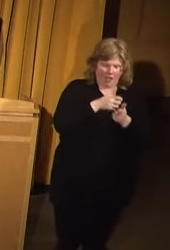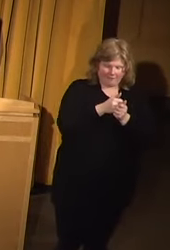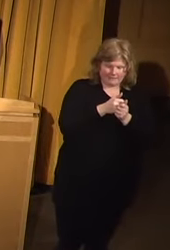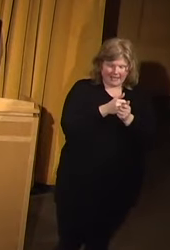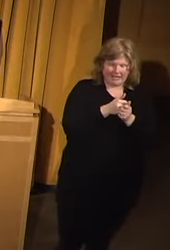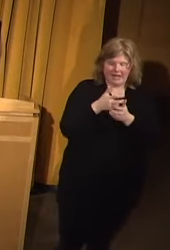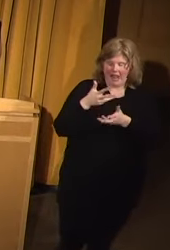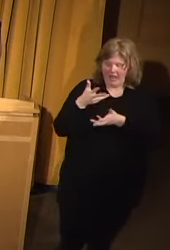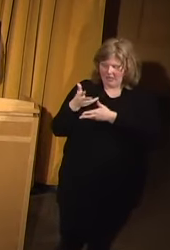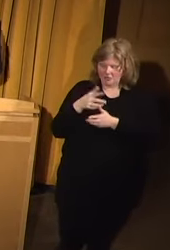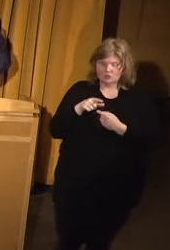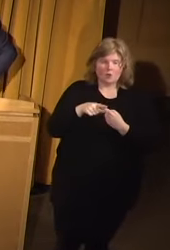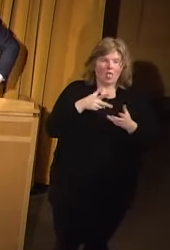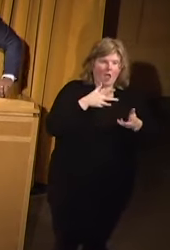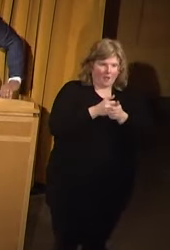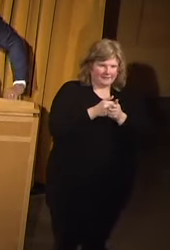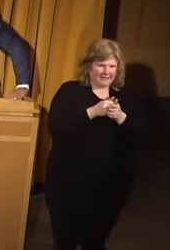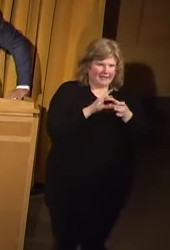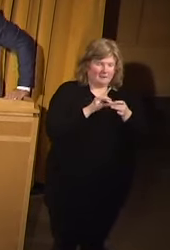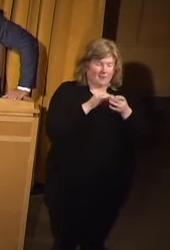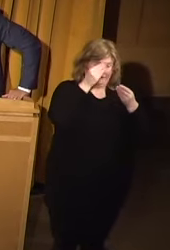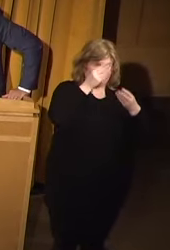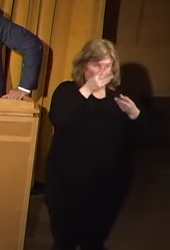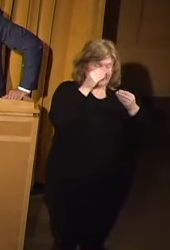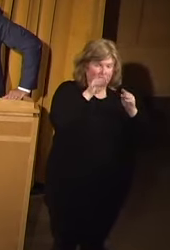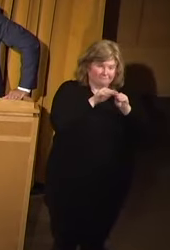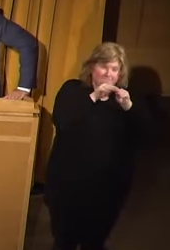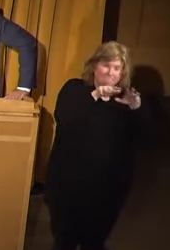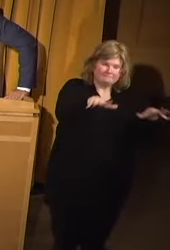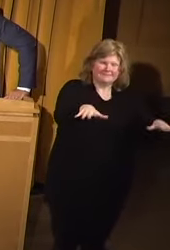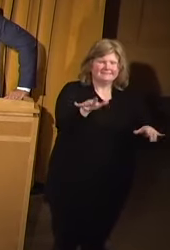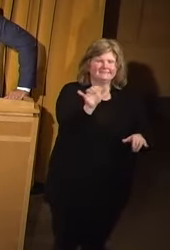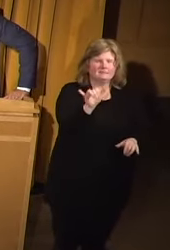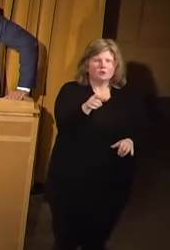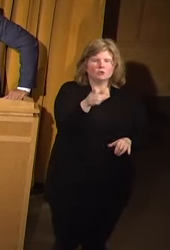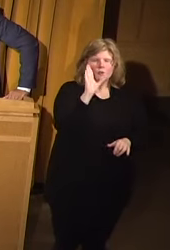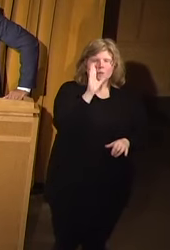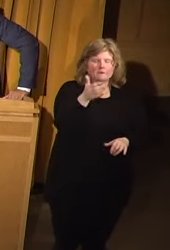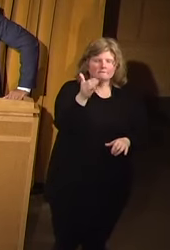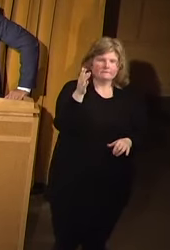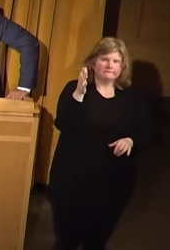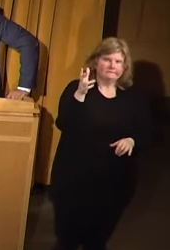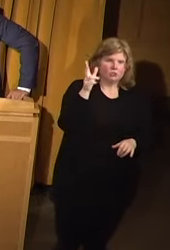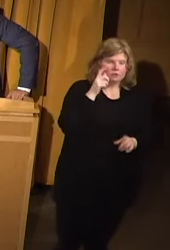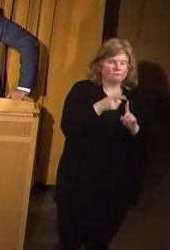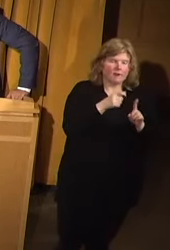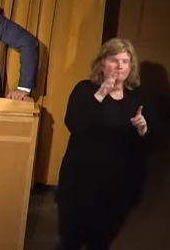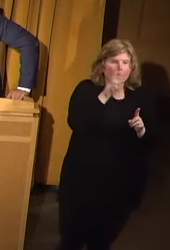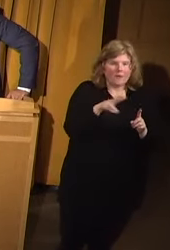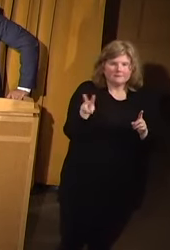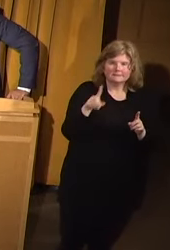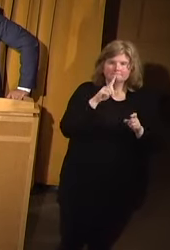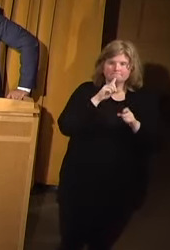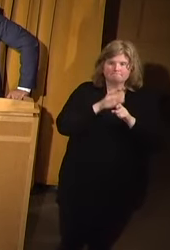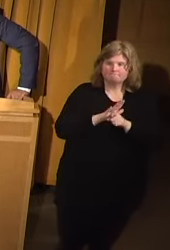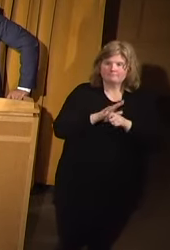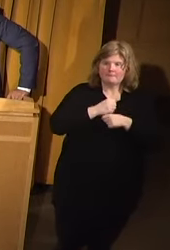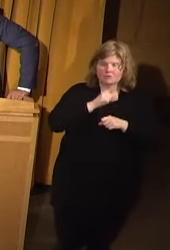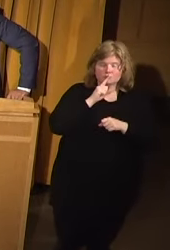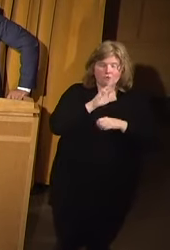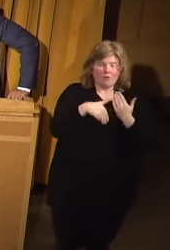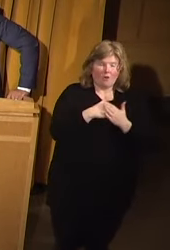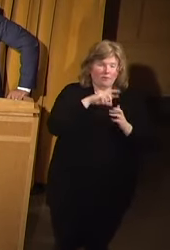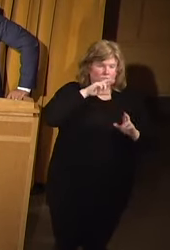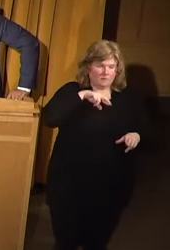engaged. So the update in terms of info out, similar to what you would have heard, websites, ensuring that all the reports,